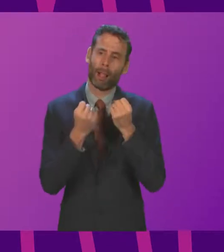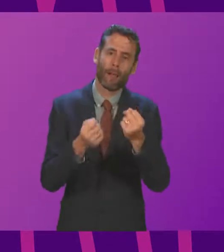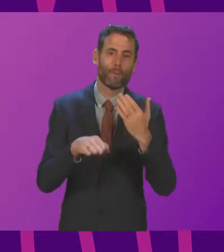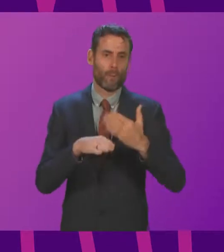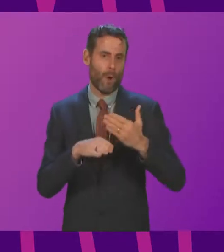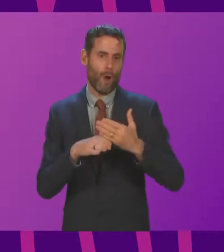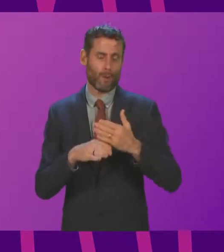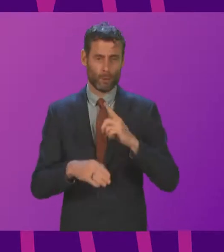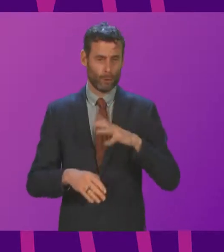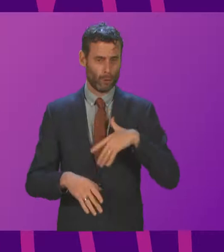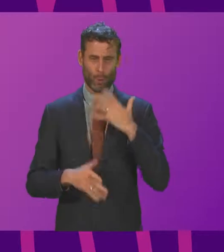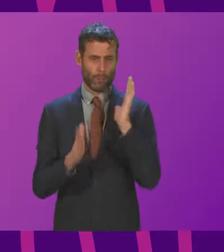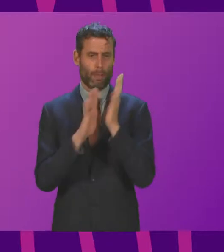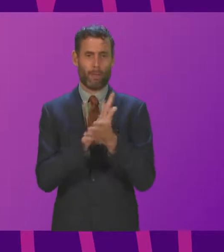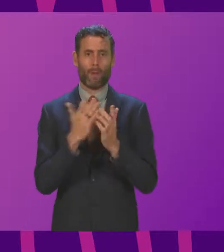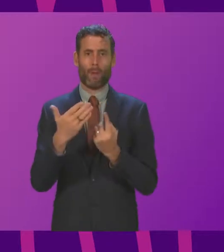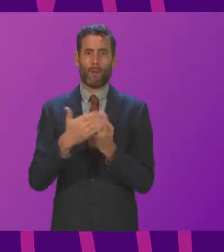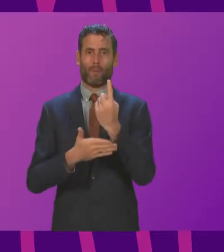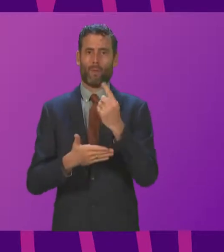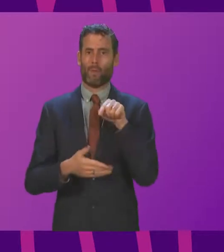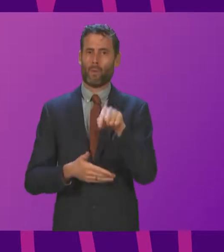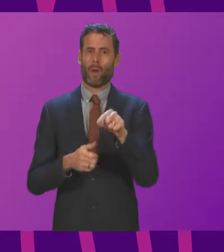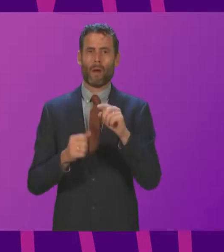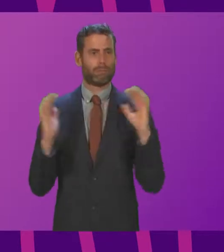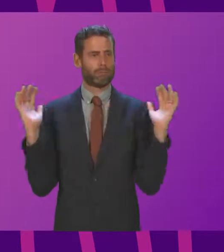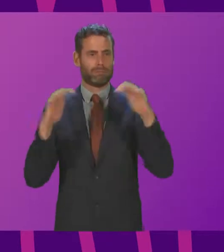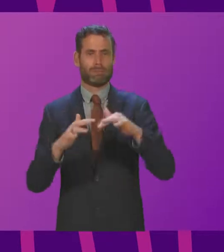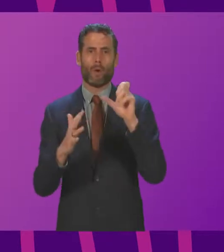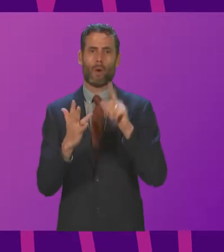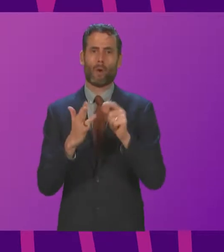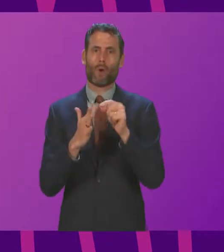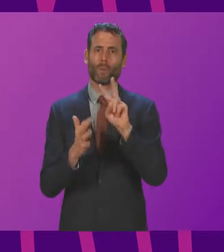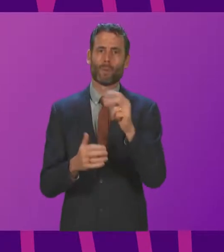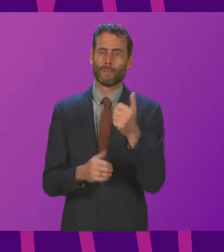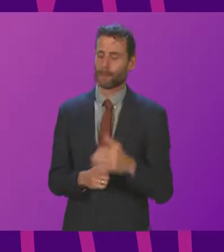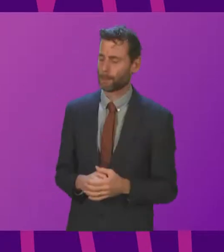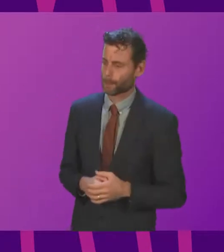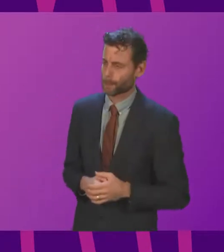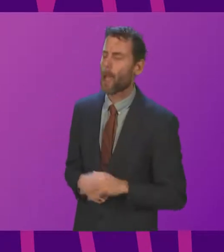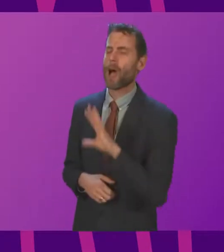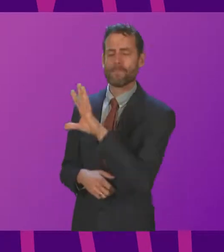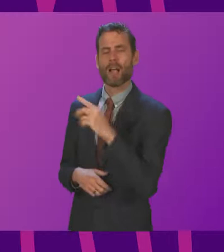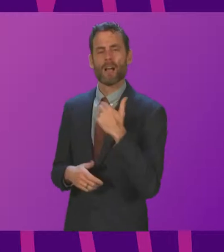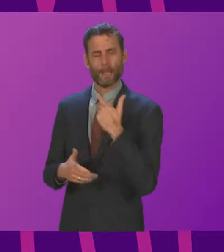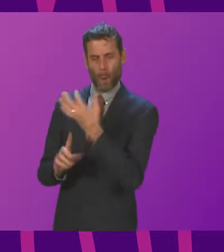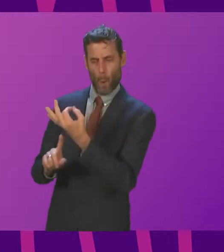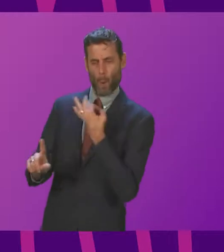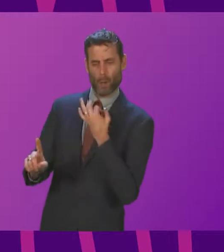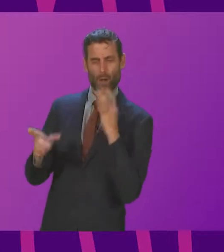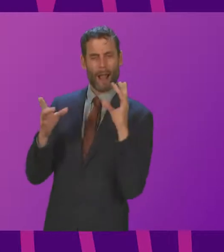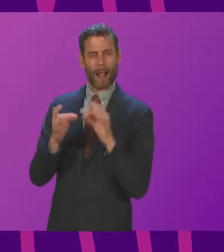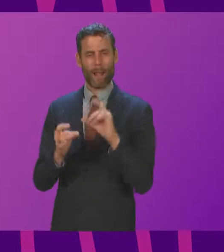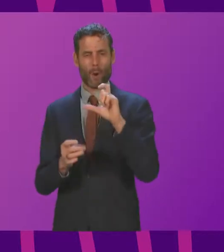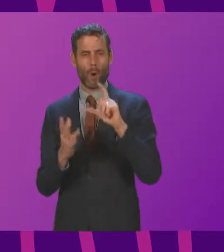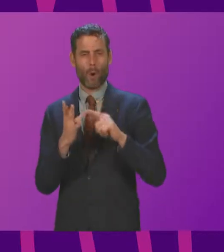trying to get on with their daily lives? First Minister. Firstly, before I come on to the questions relating to